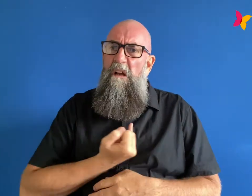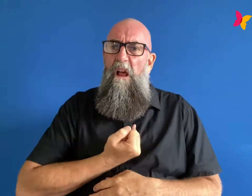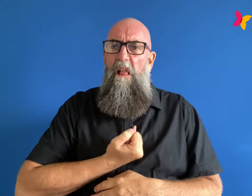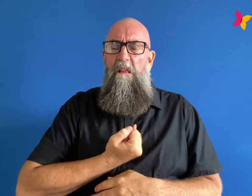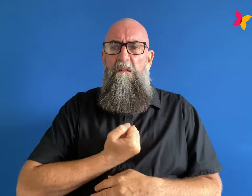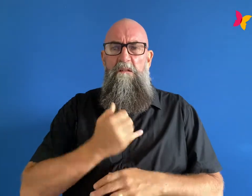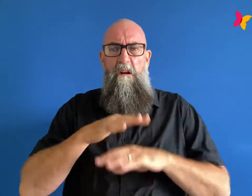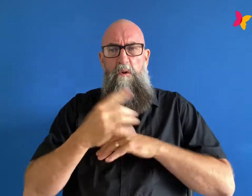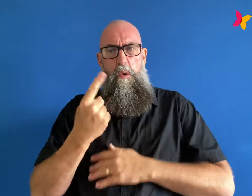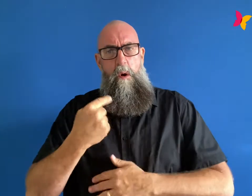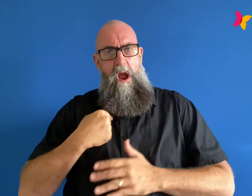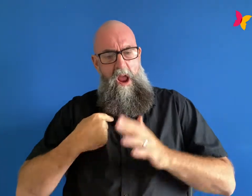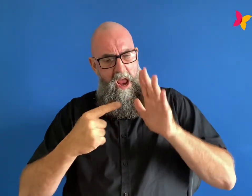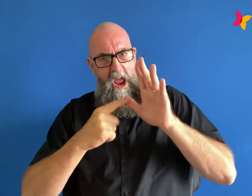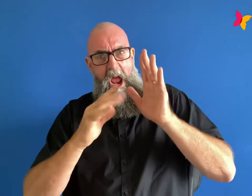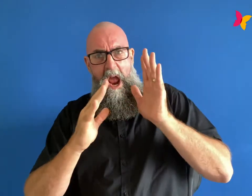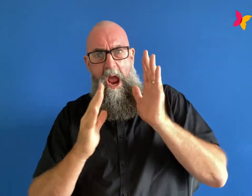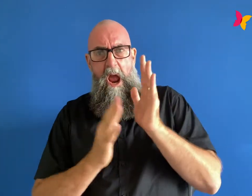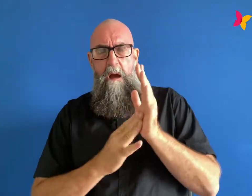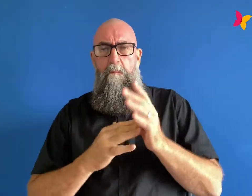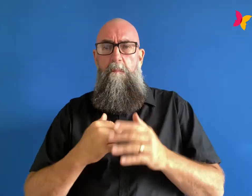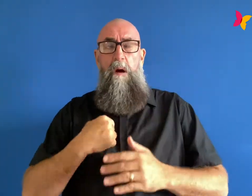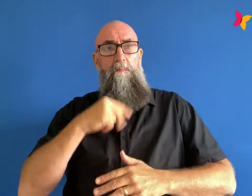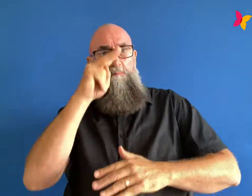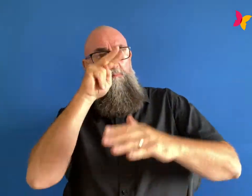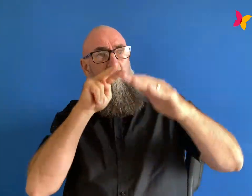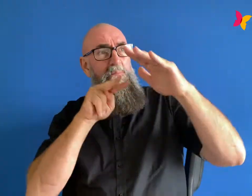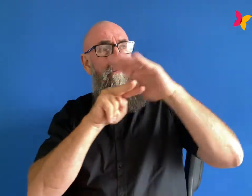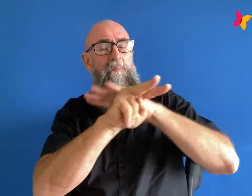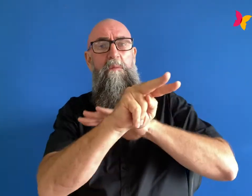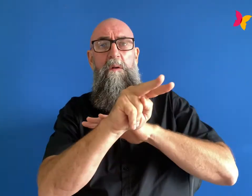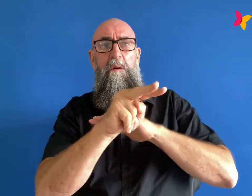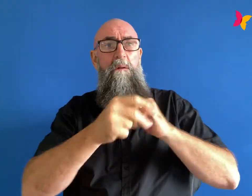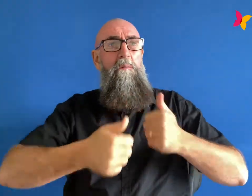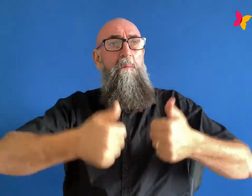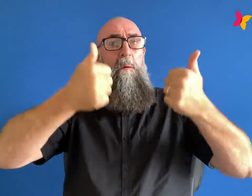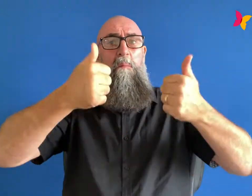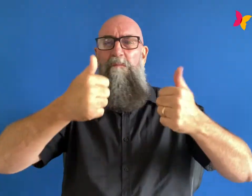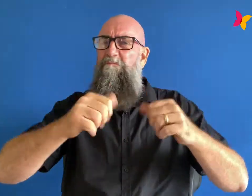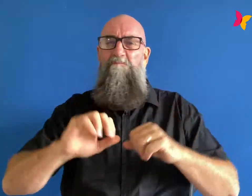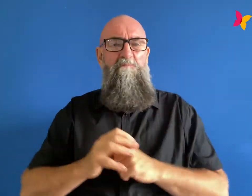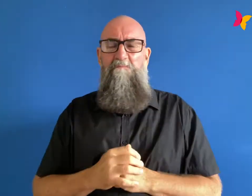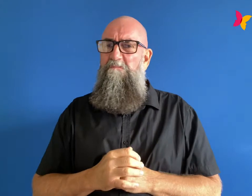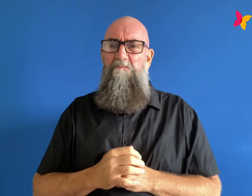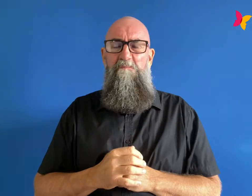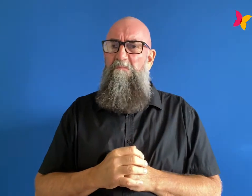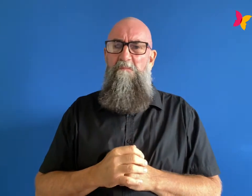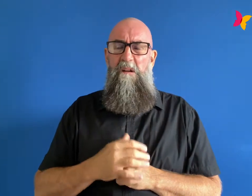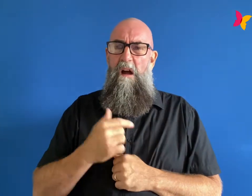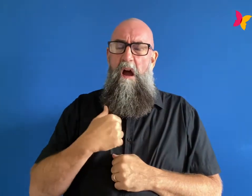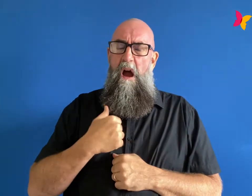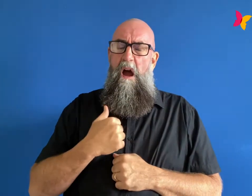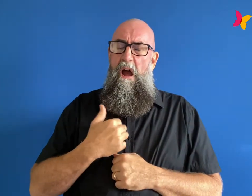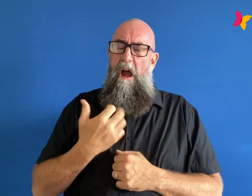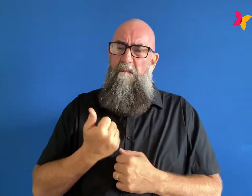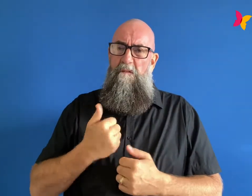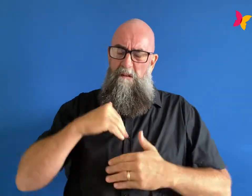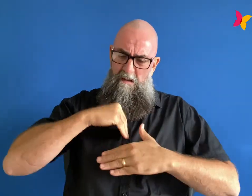i just couldn't see a future for myself anymore and just holding on to that intensity of shame around my